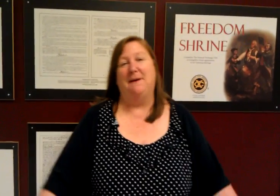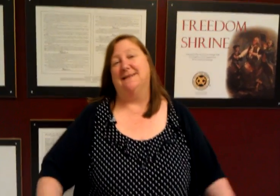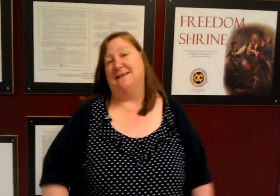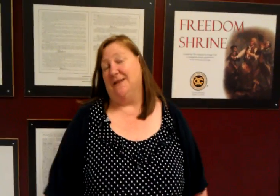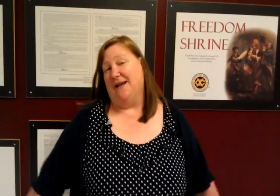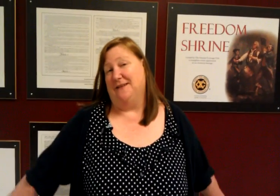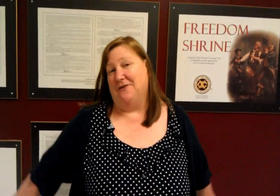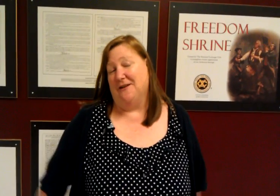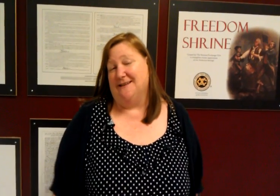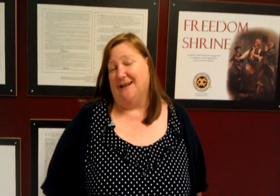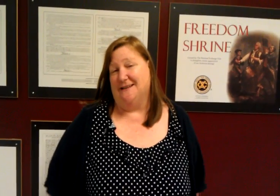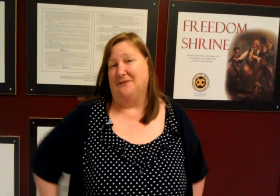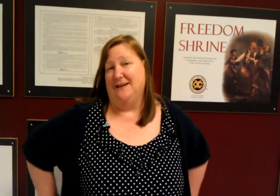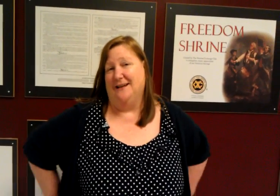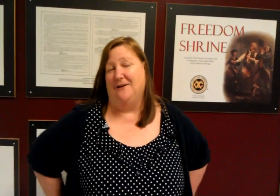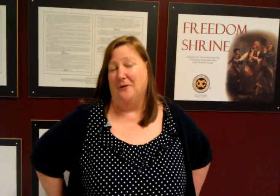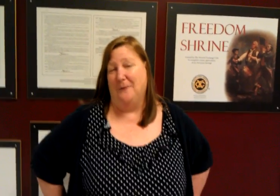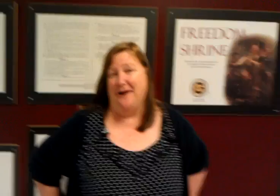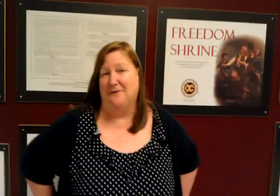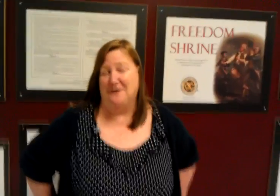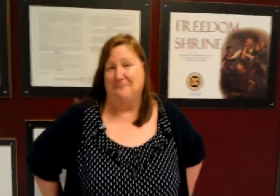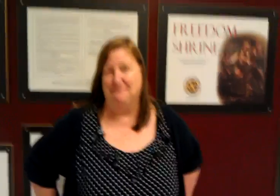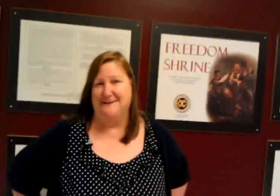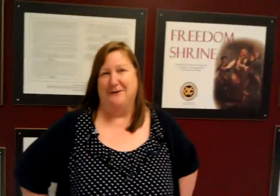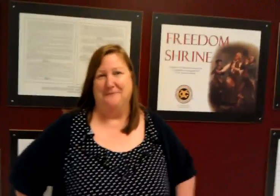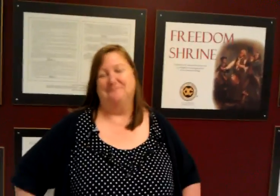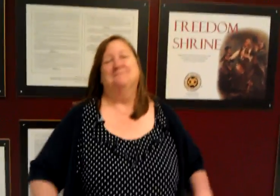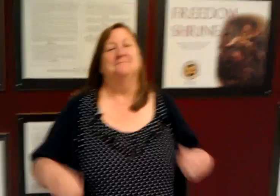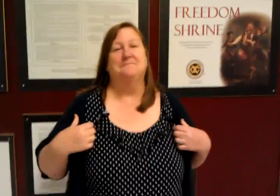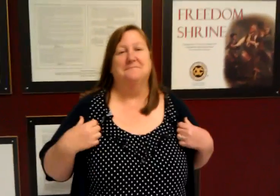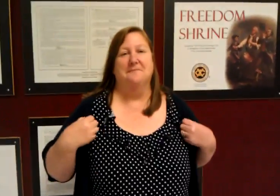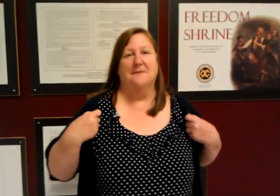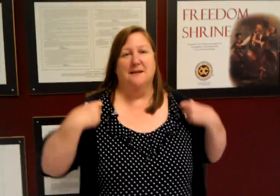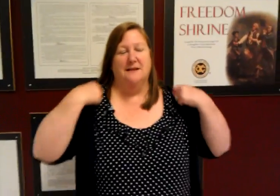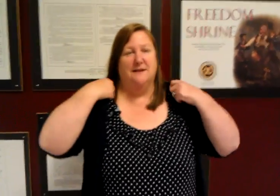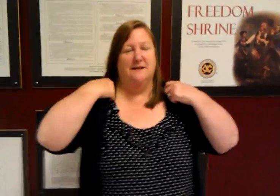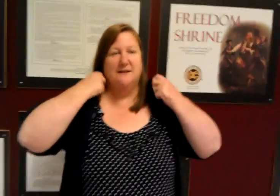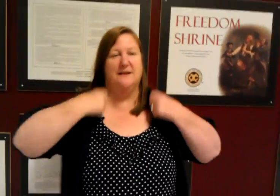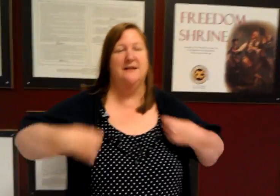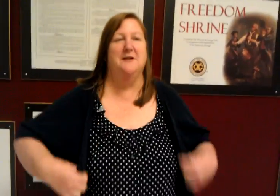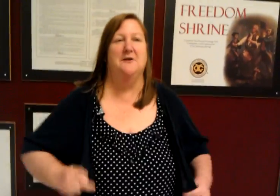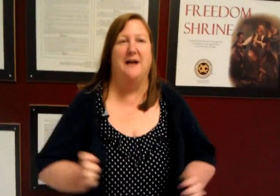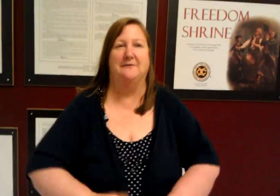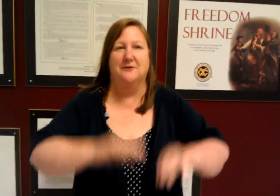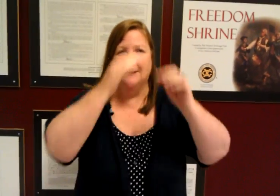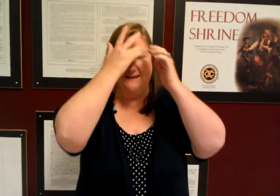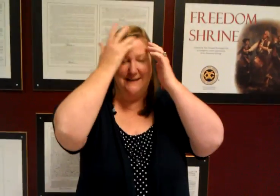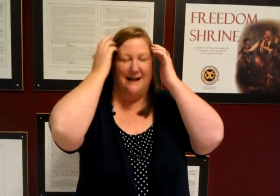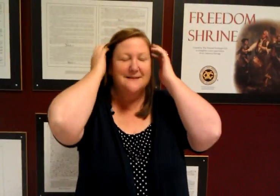might still not have to get rid of the slacks if I get all the way out of them so is anyone noticing what's going on with that you know at first it sounds